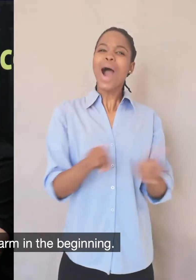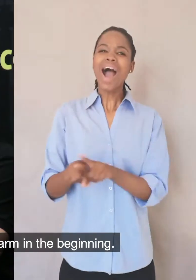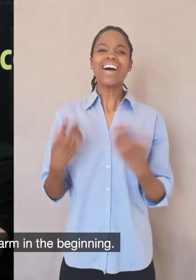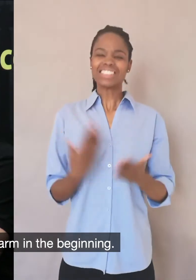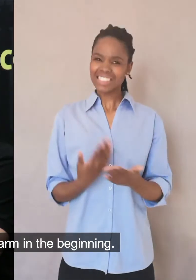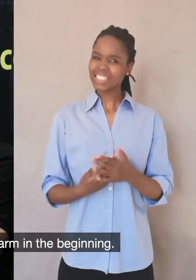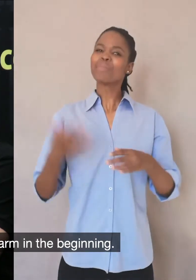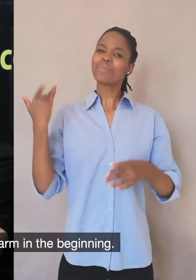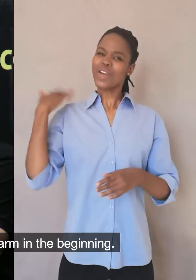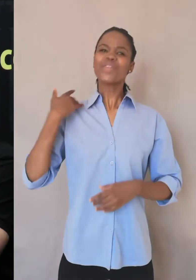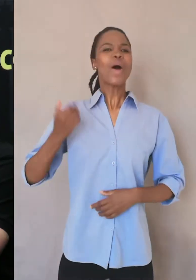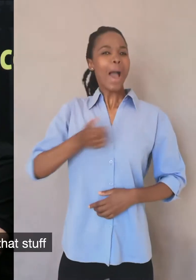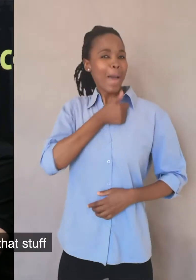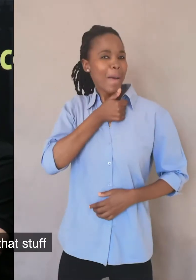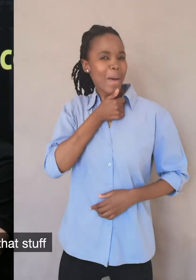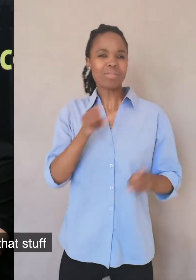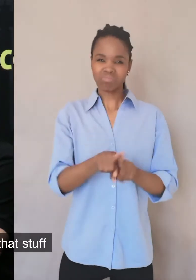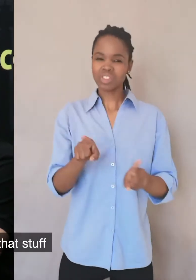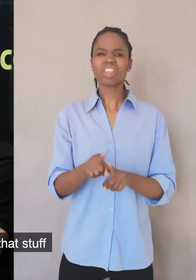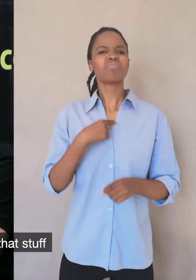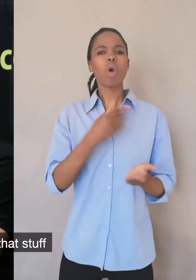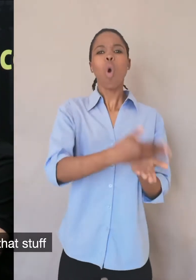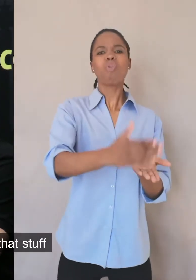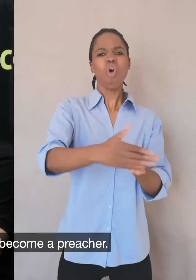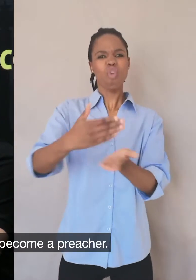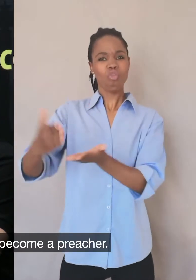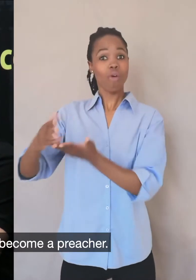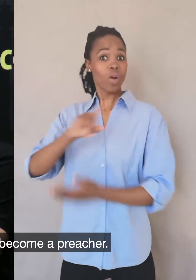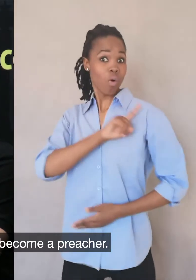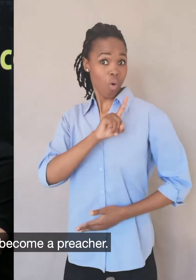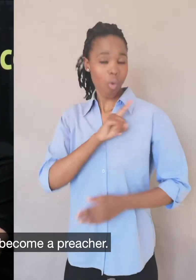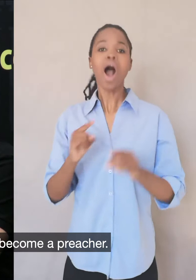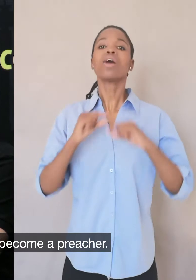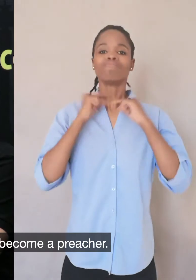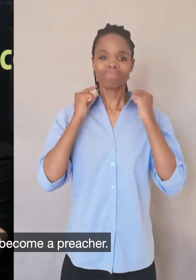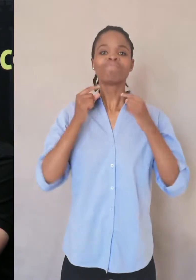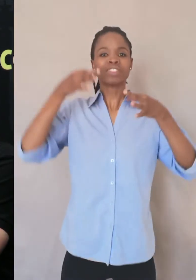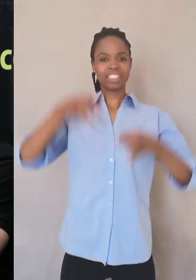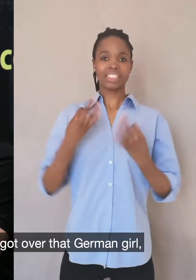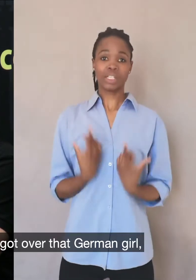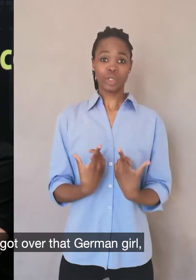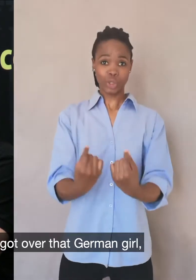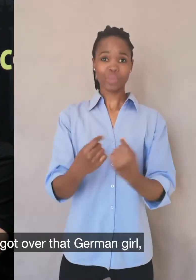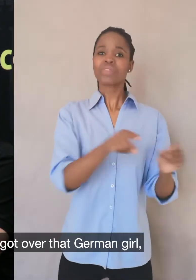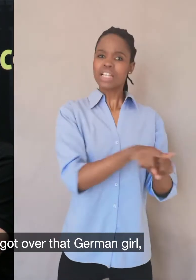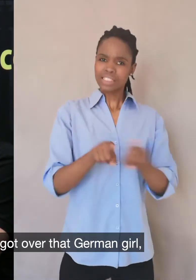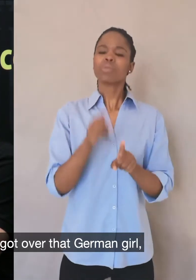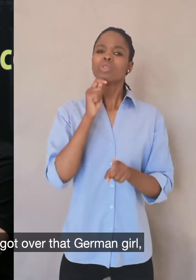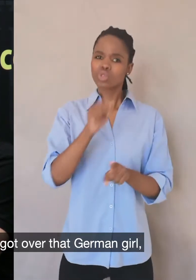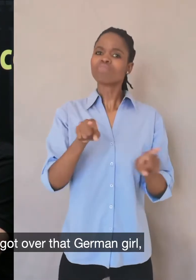his charm in the beginning. He kind of swore off all that stuff when he decided he was going to become a preacher. And even though he said he never really got